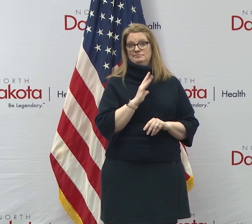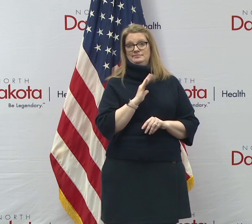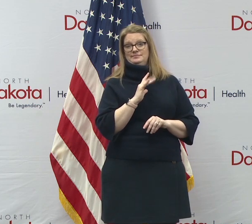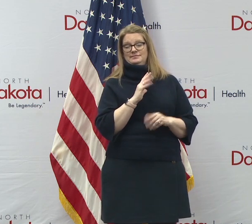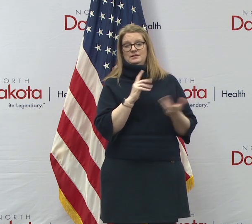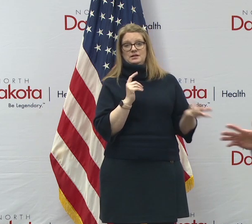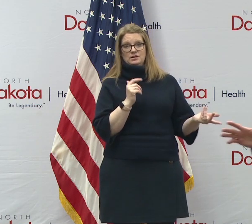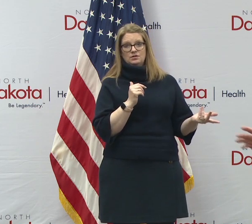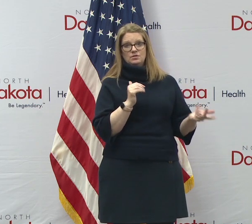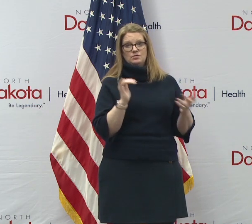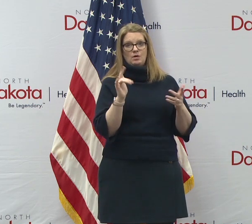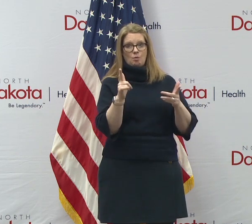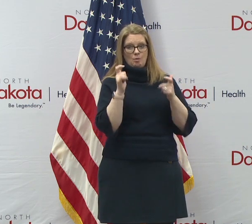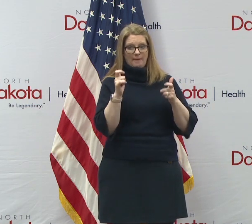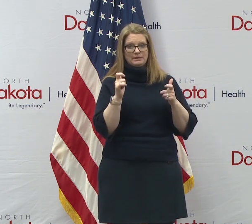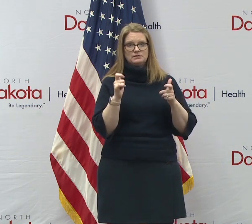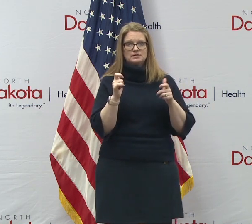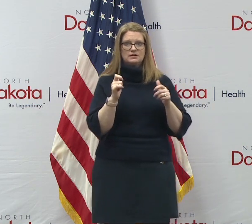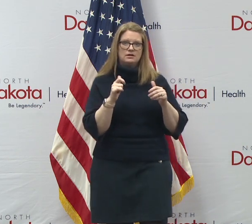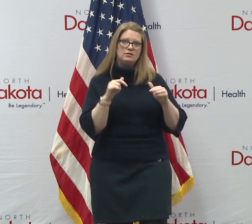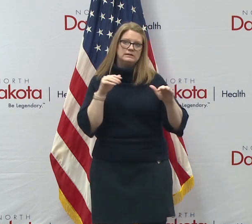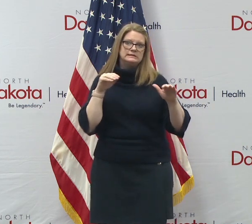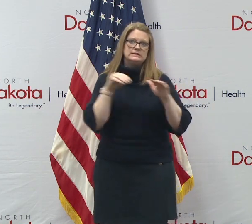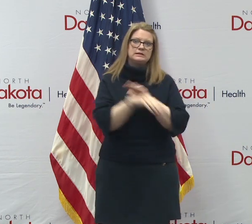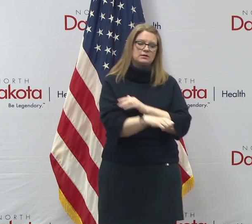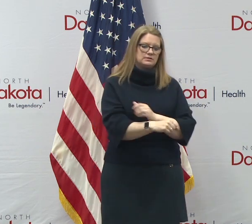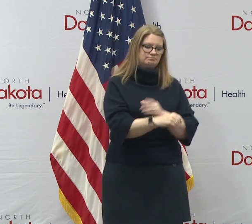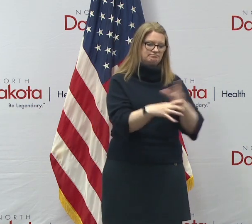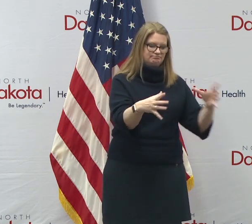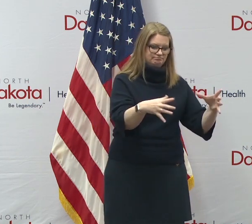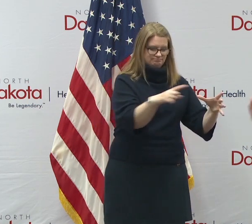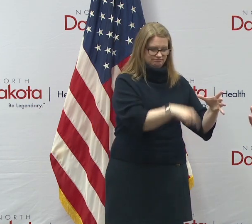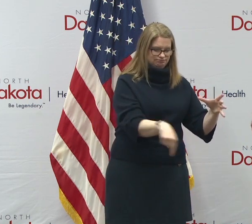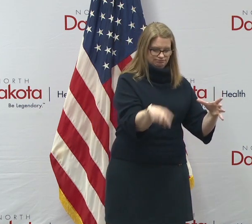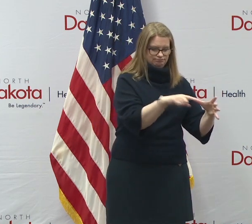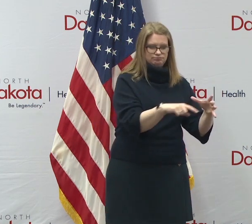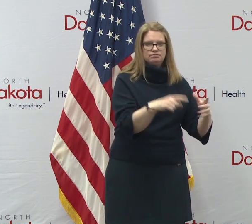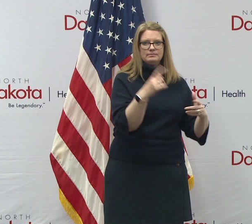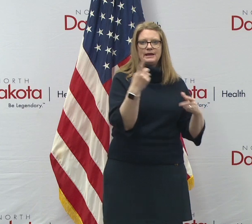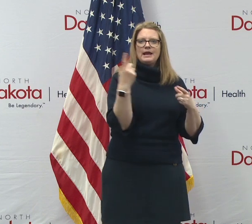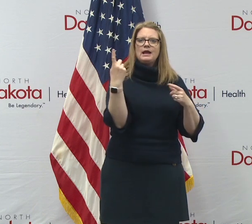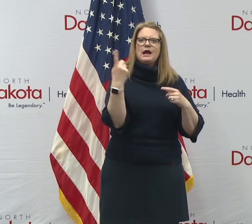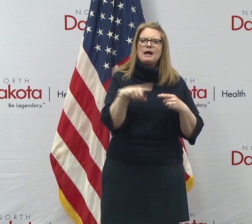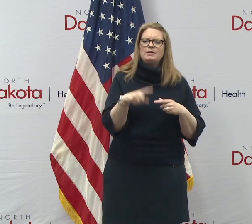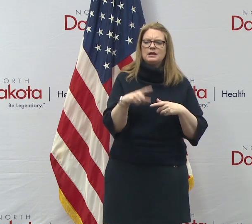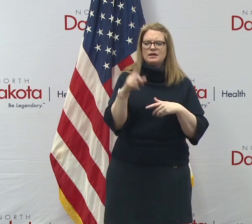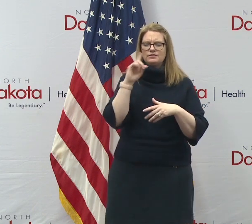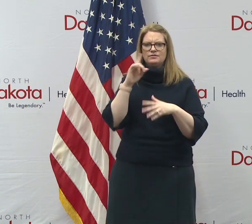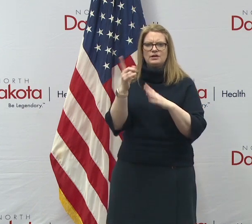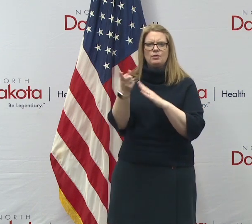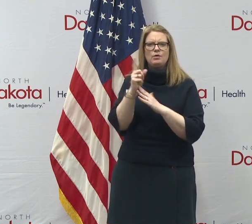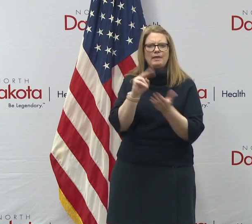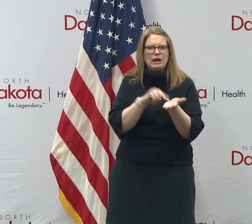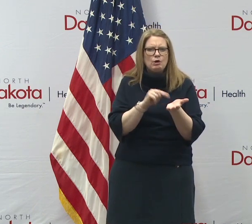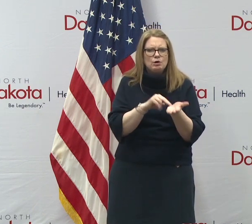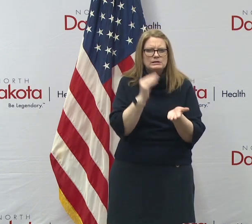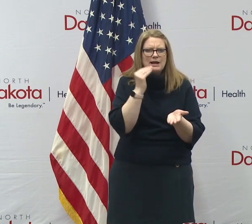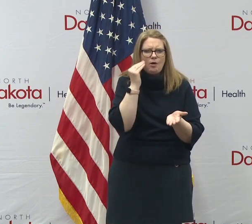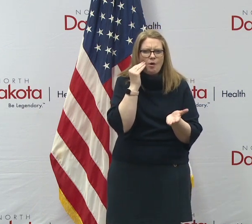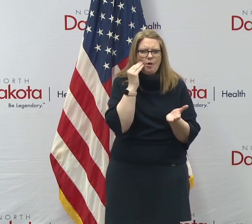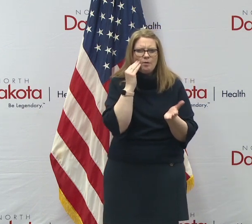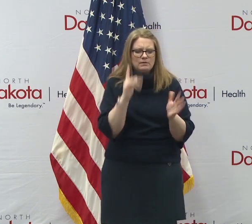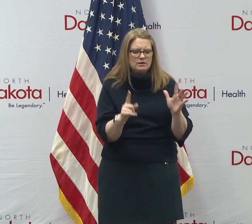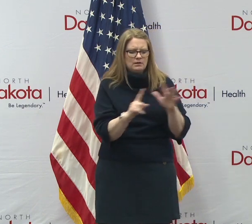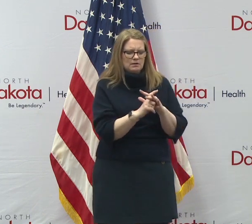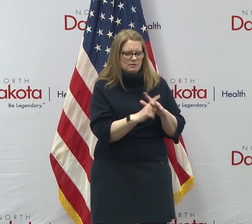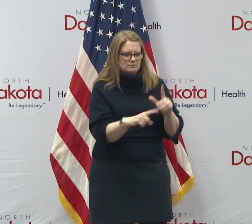uh, rapid strike team. Uh, whether it would be to, if there was a outbreak or a nursing home outbreak, uh, where you could